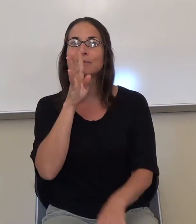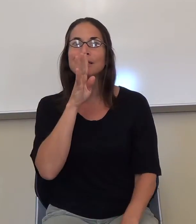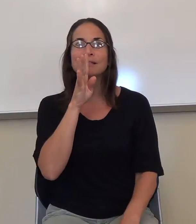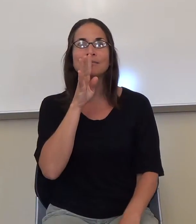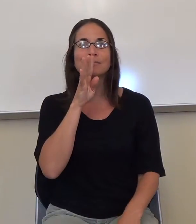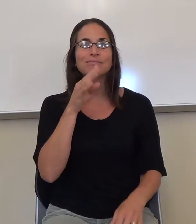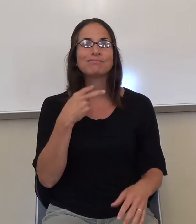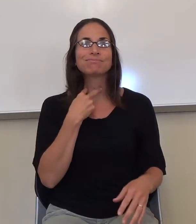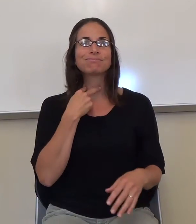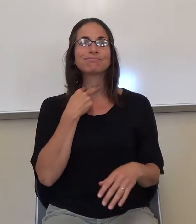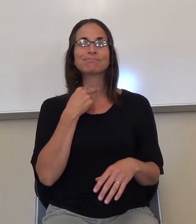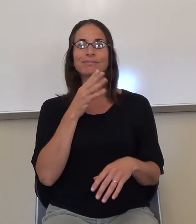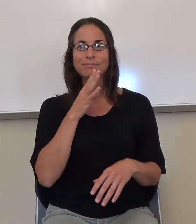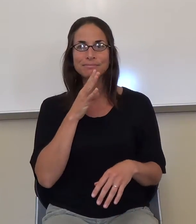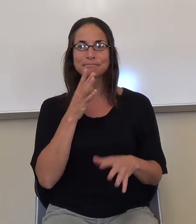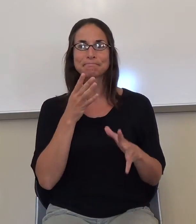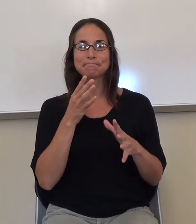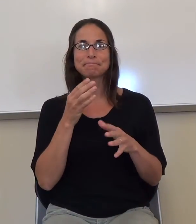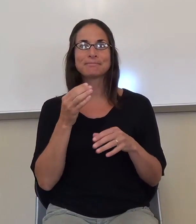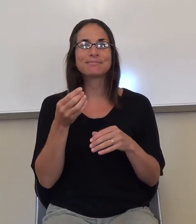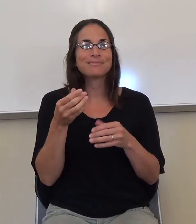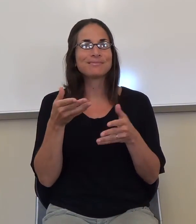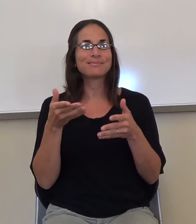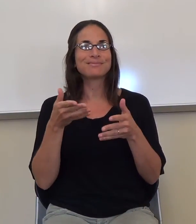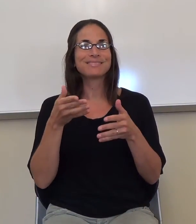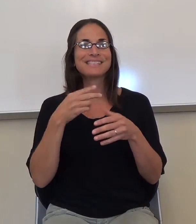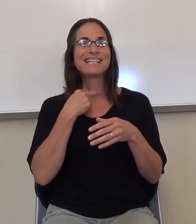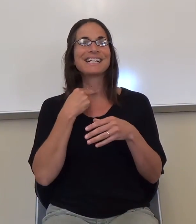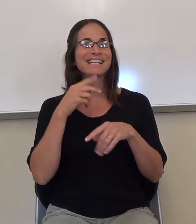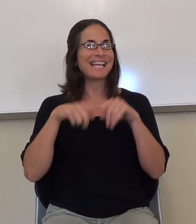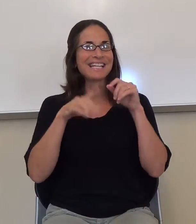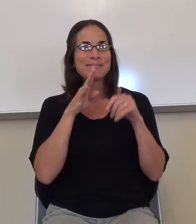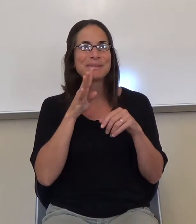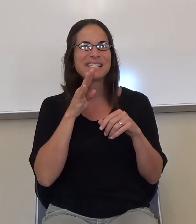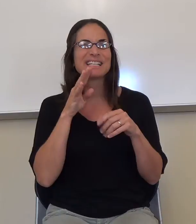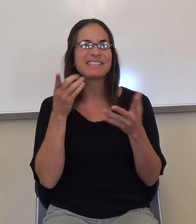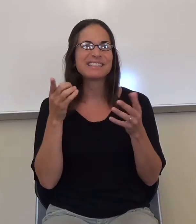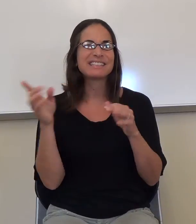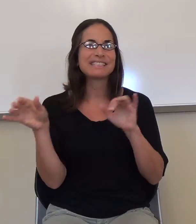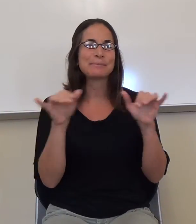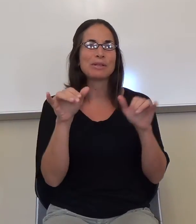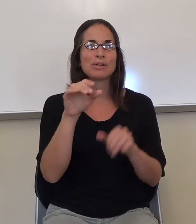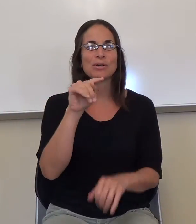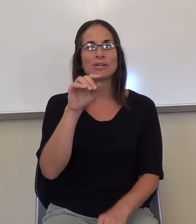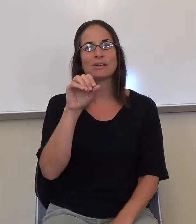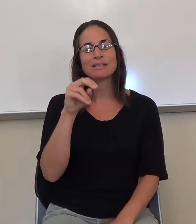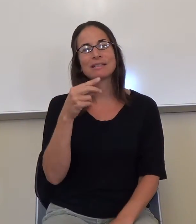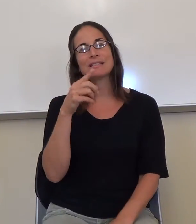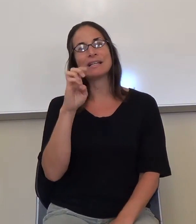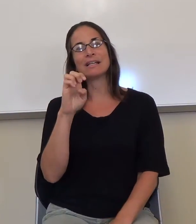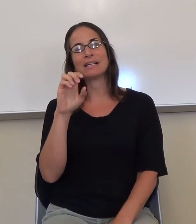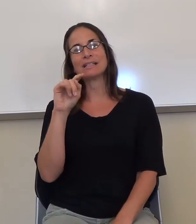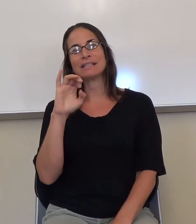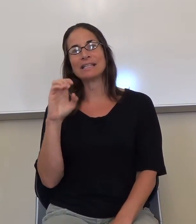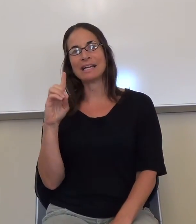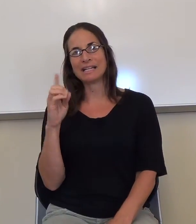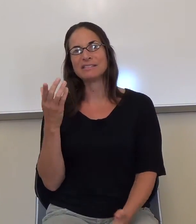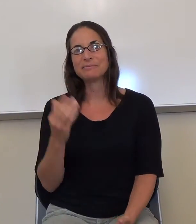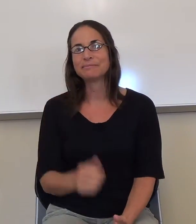Speak. Yeah. You're just kind of there. I can't say anything. Okay. So, tongue-tied means you're